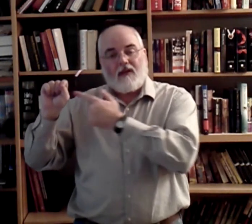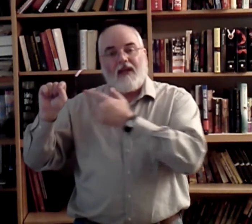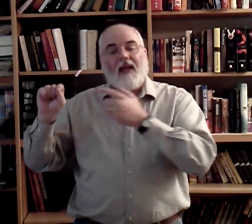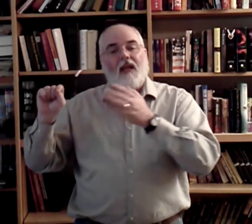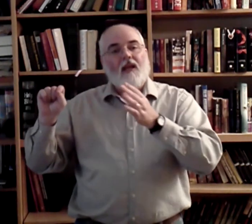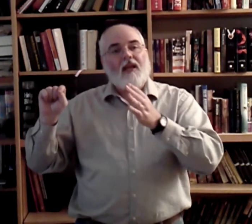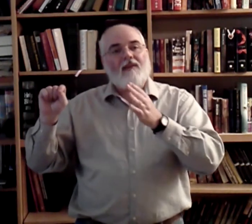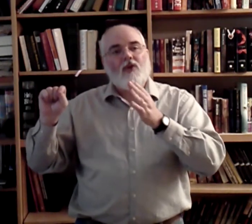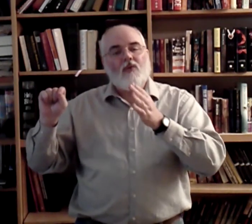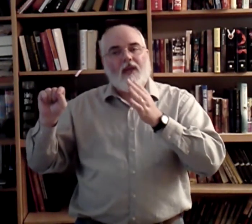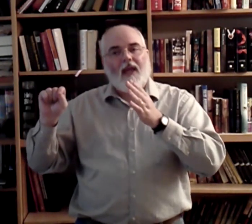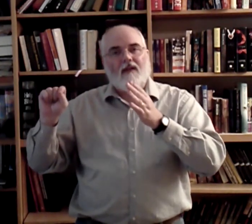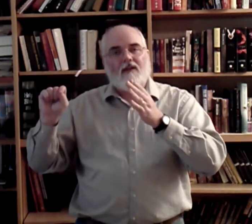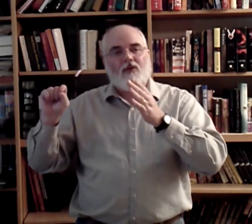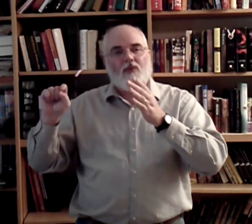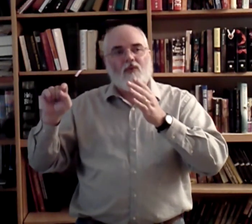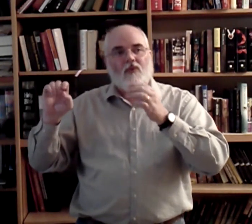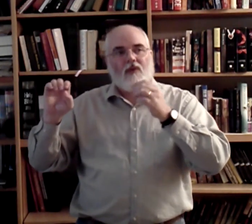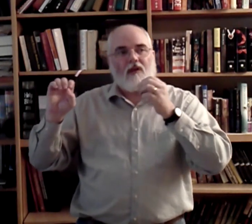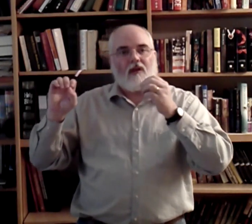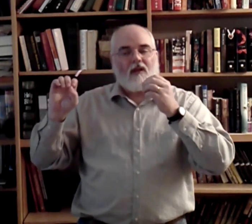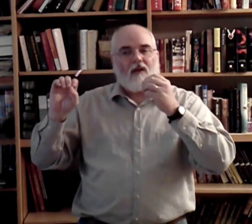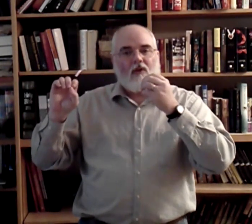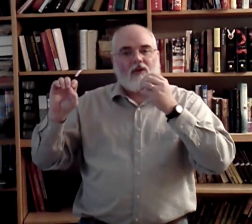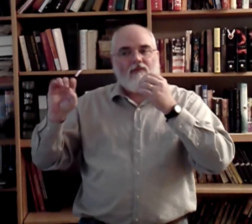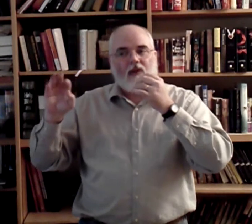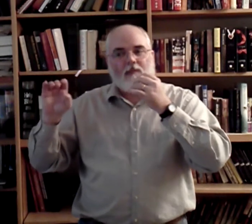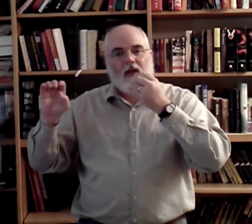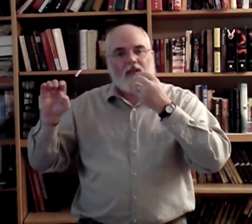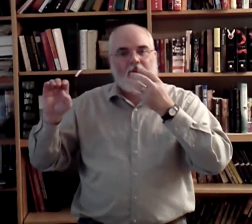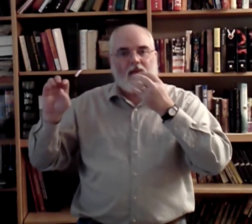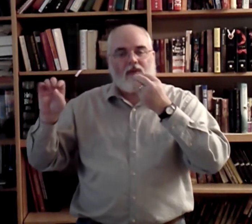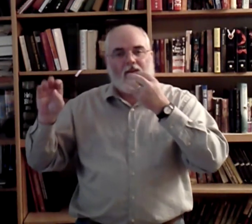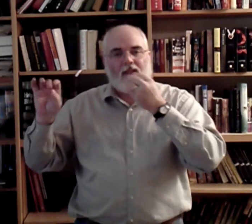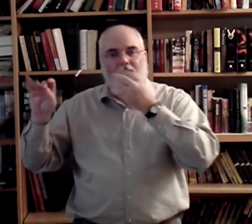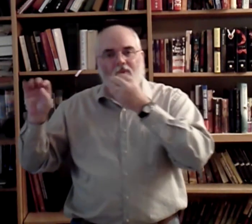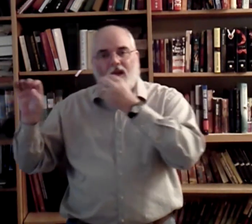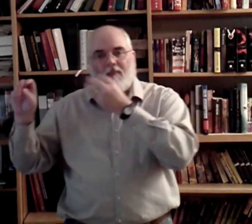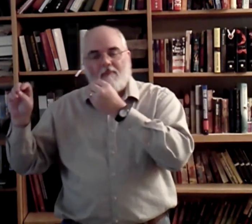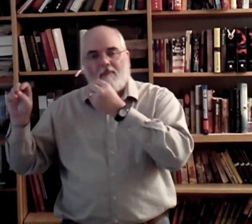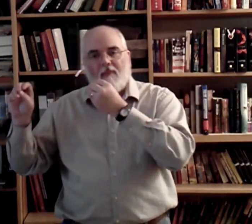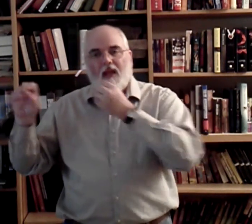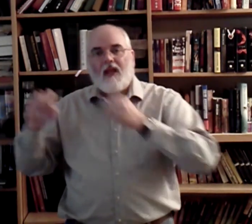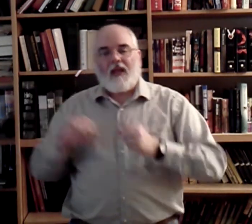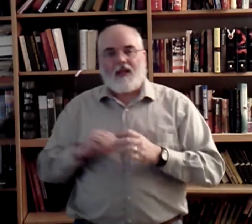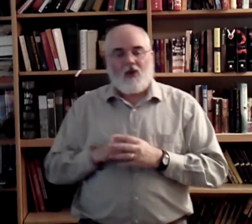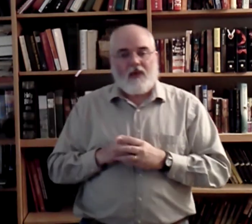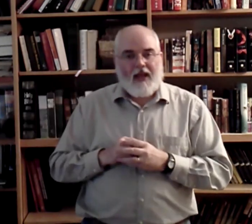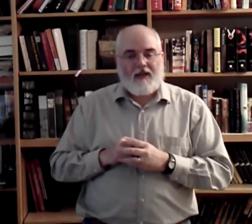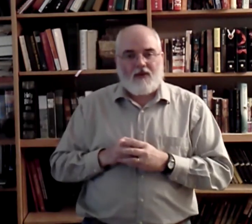If you can't do the fingerspelling speech at the same time, it's okay to